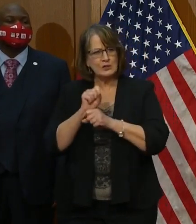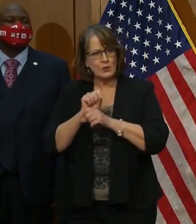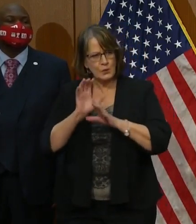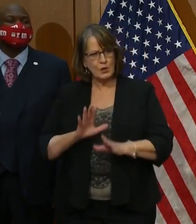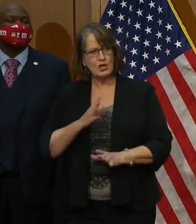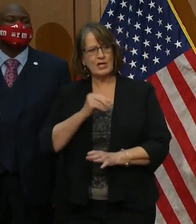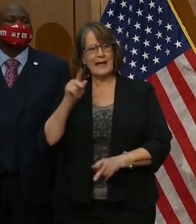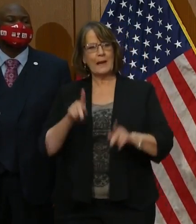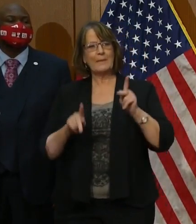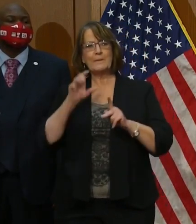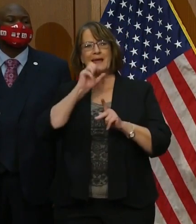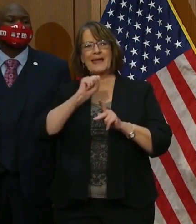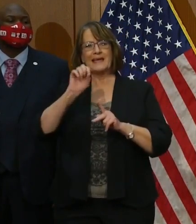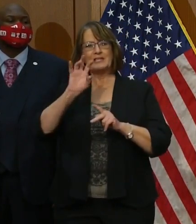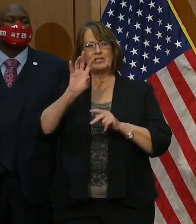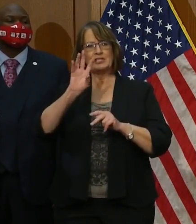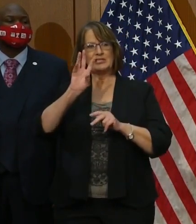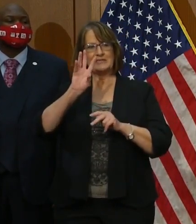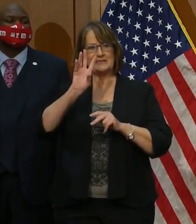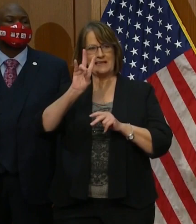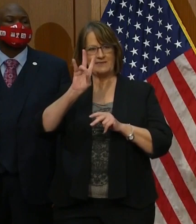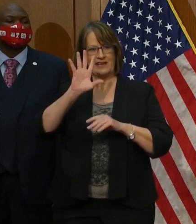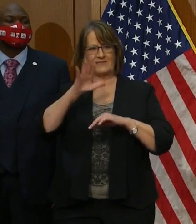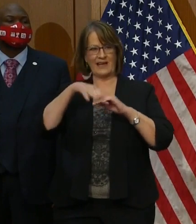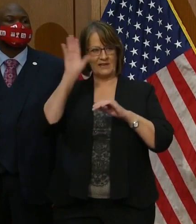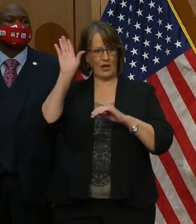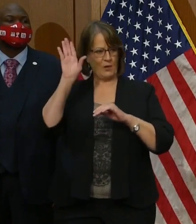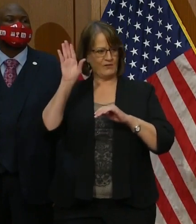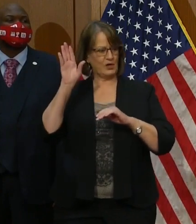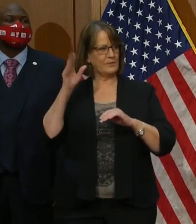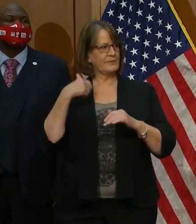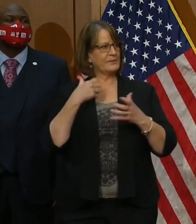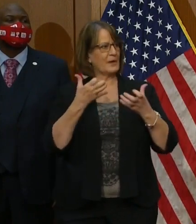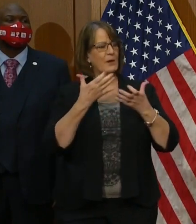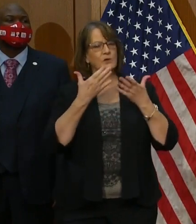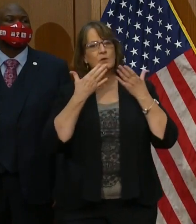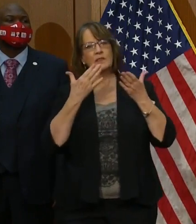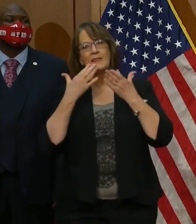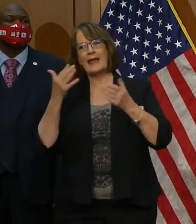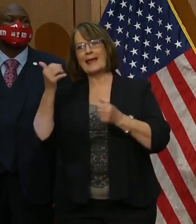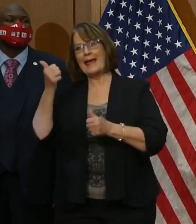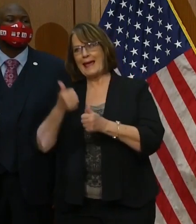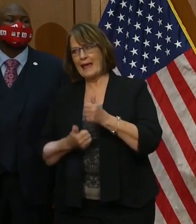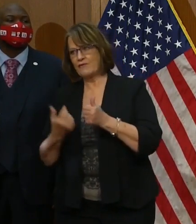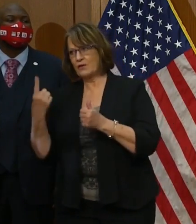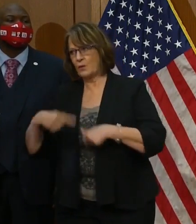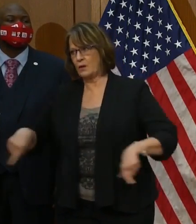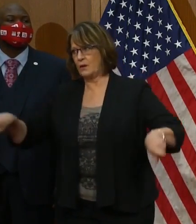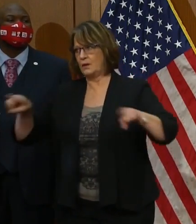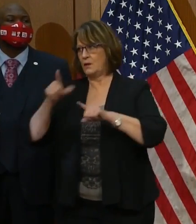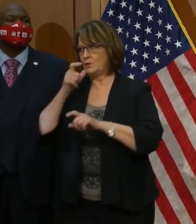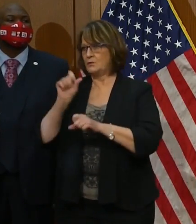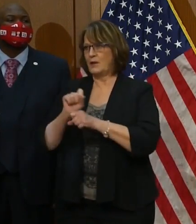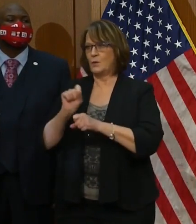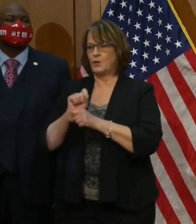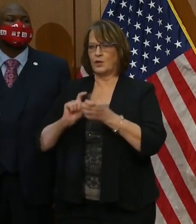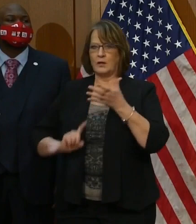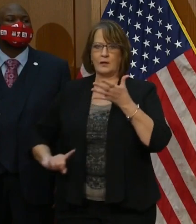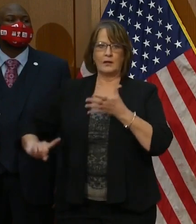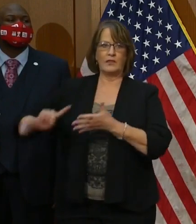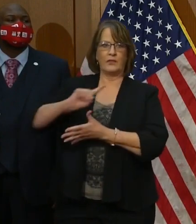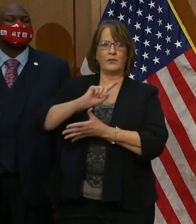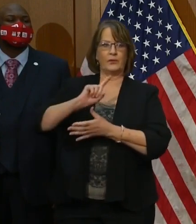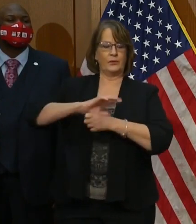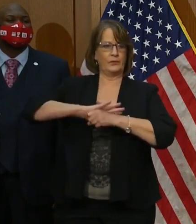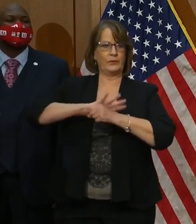people age 75 and over. And I want to thank everyone who has been working throughout this pandemic to take